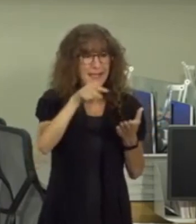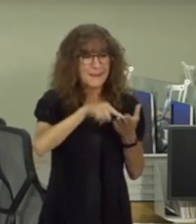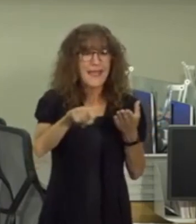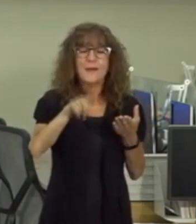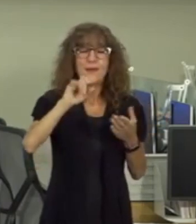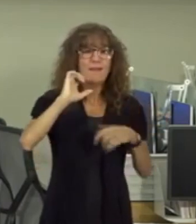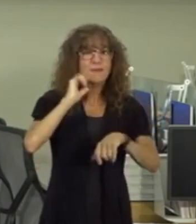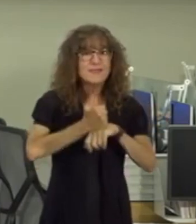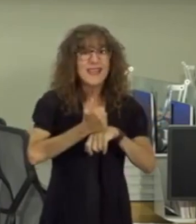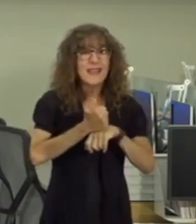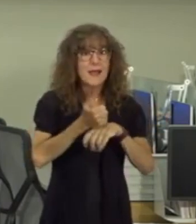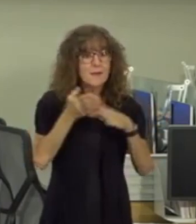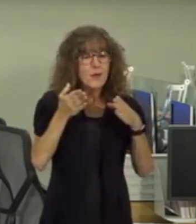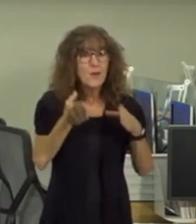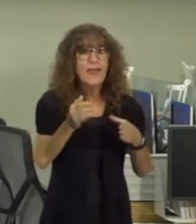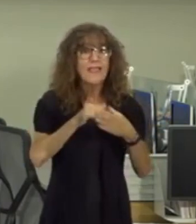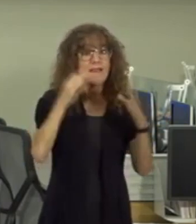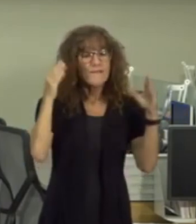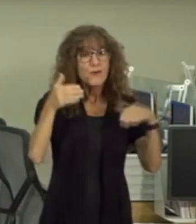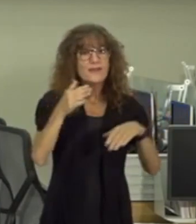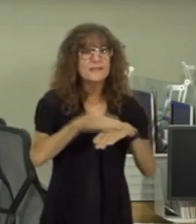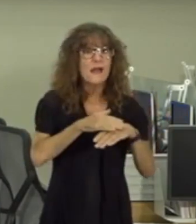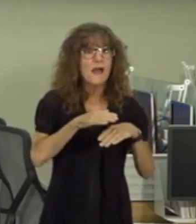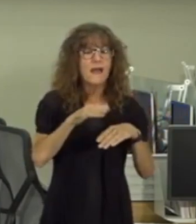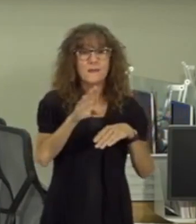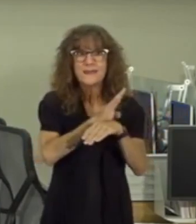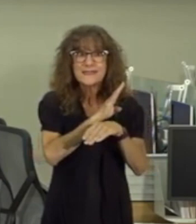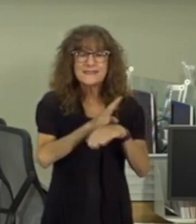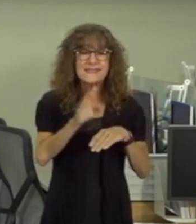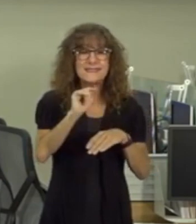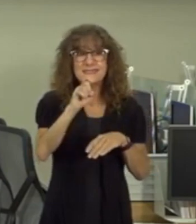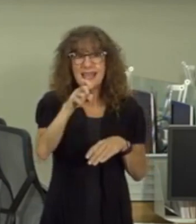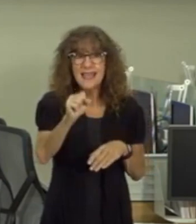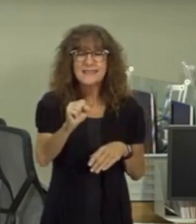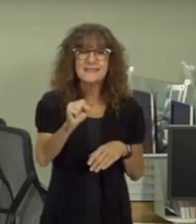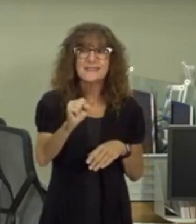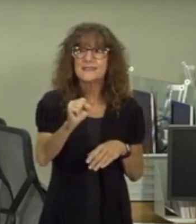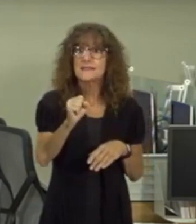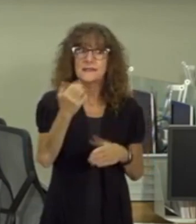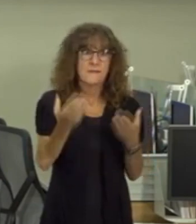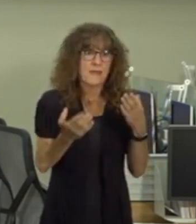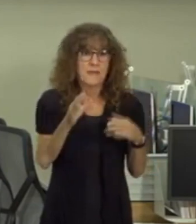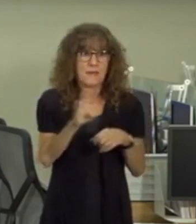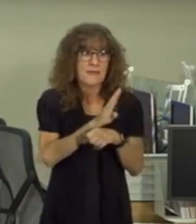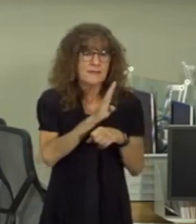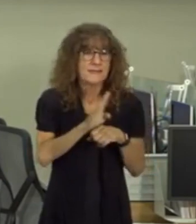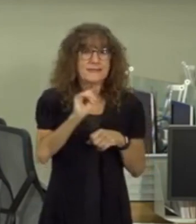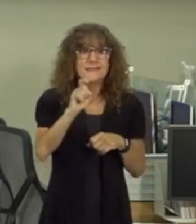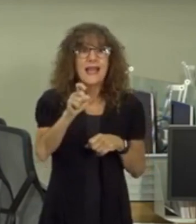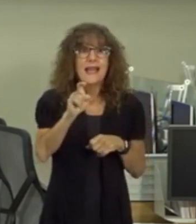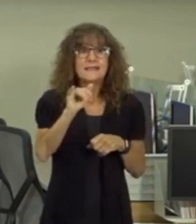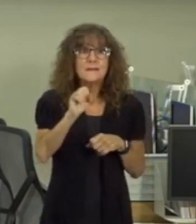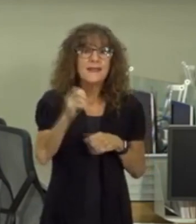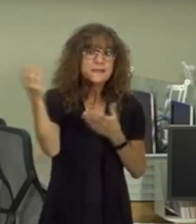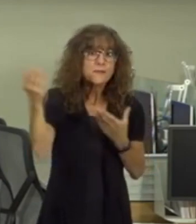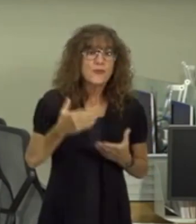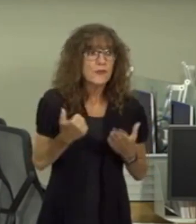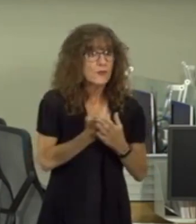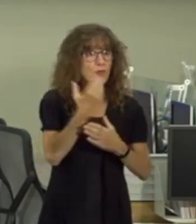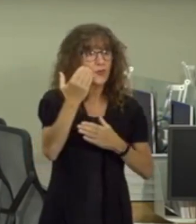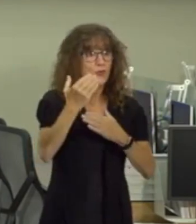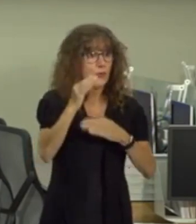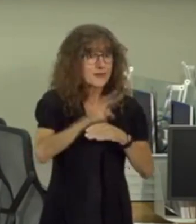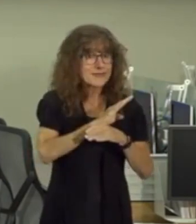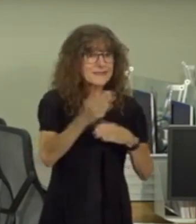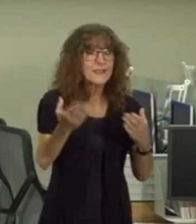a strategy uh that focuses on commercial taxes increasing a commercial tax base bringing businesses here that's the reason the